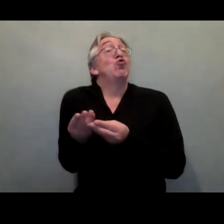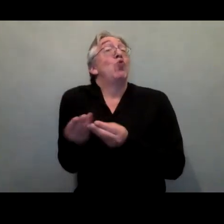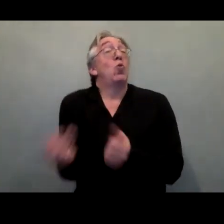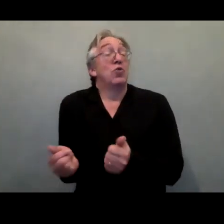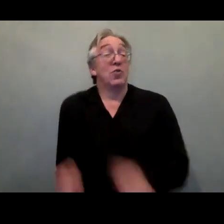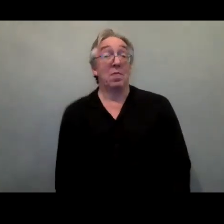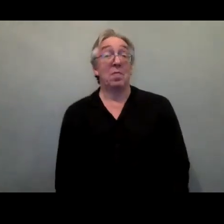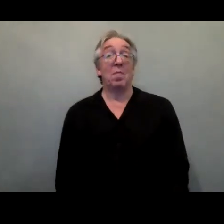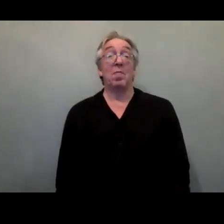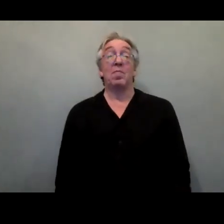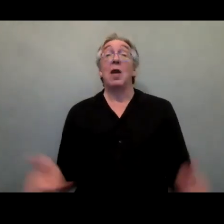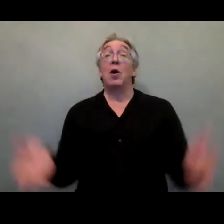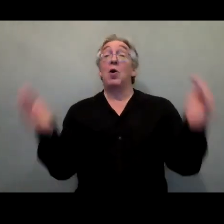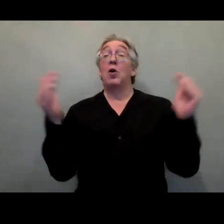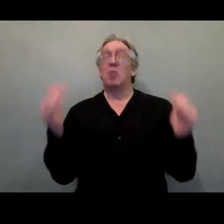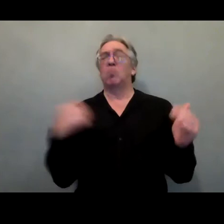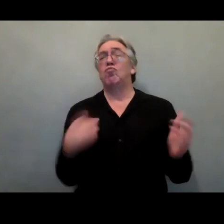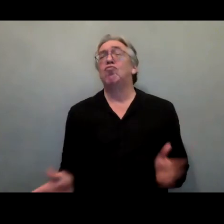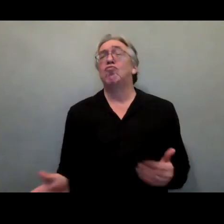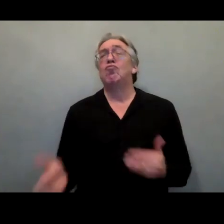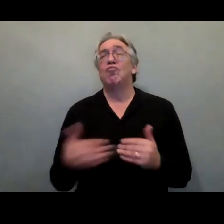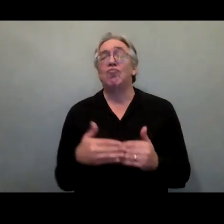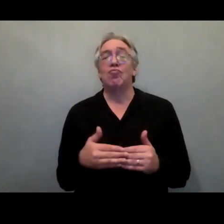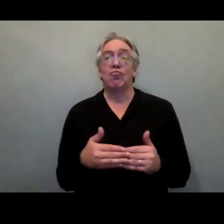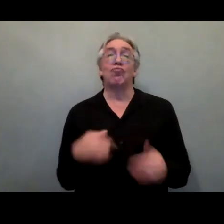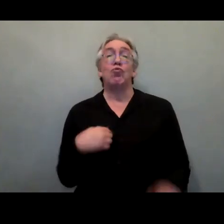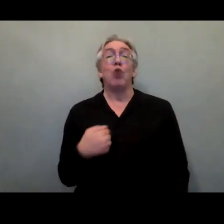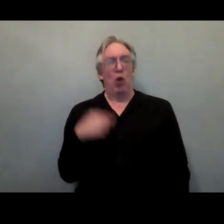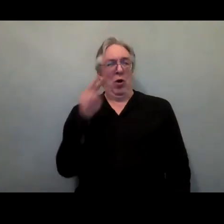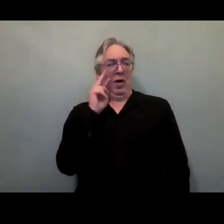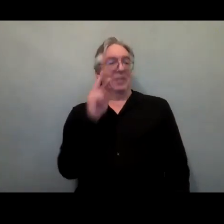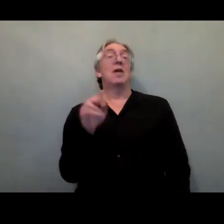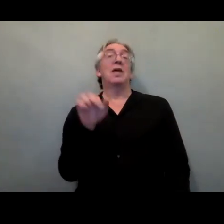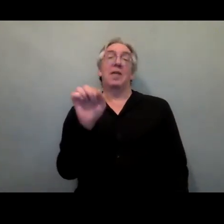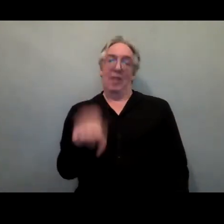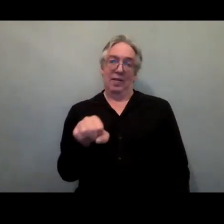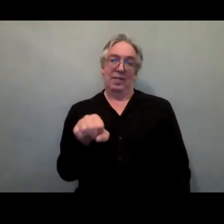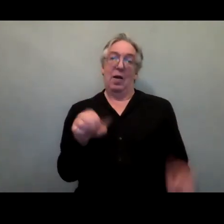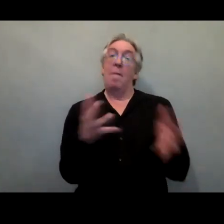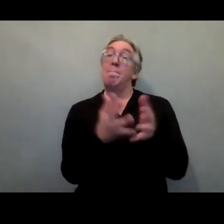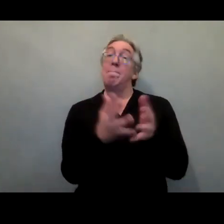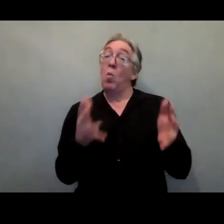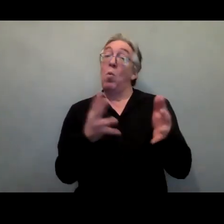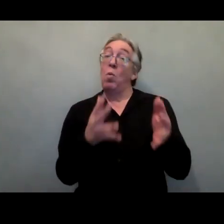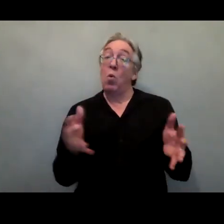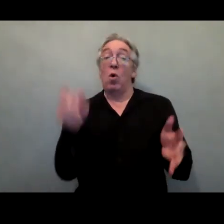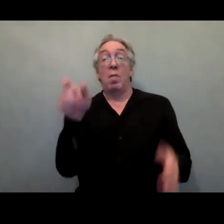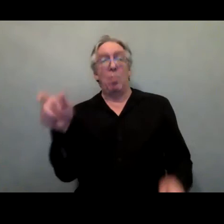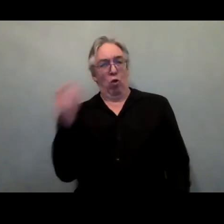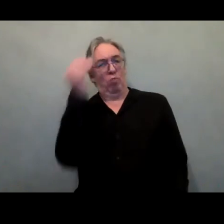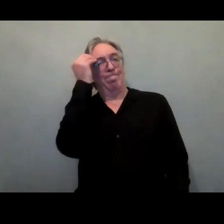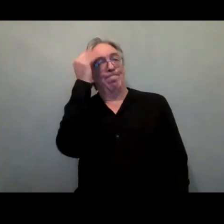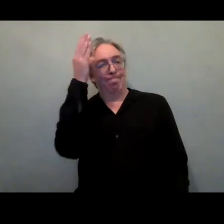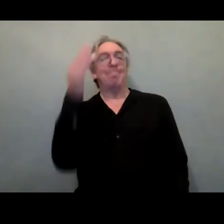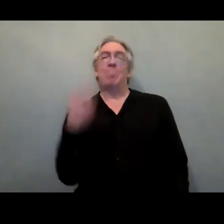And I think to conclude, I will just say that we are seeing an increased level of awareness, of course, on the need for more inclusive data, but